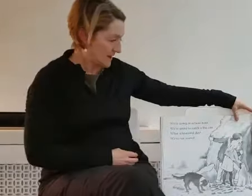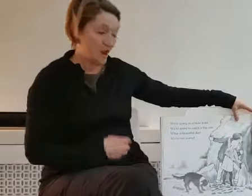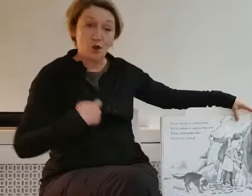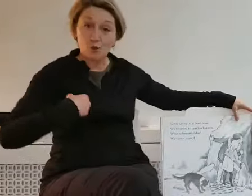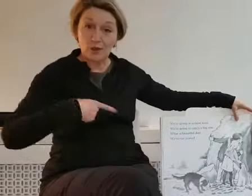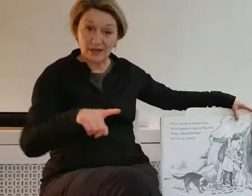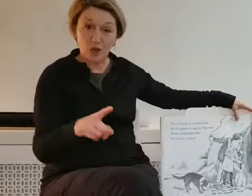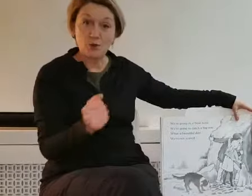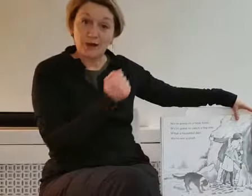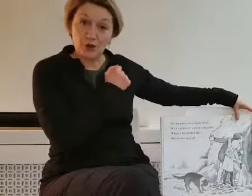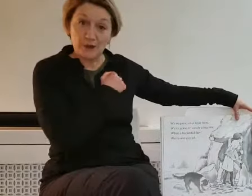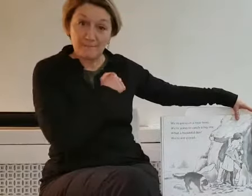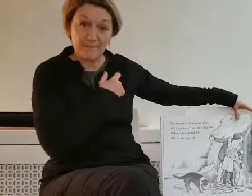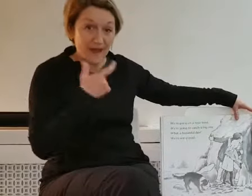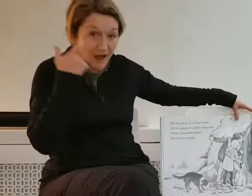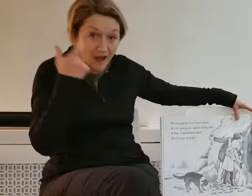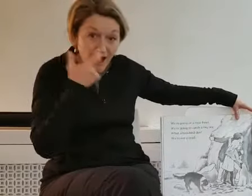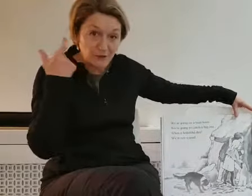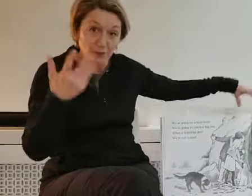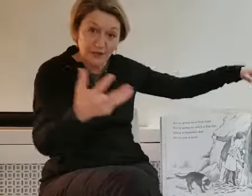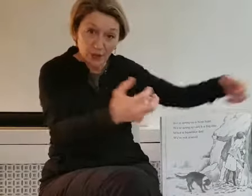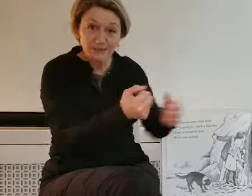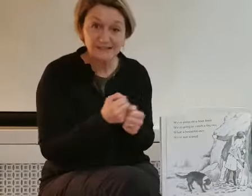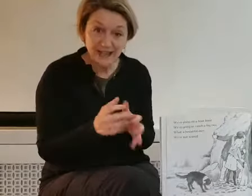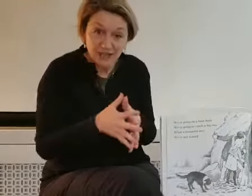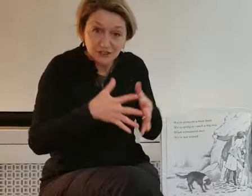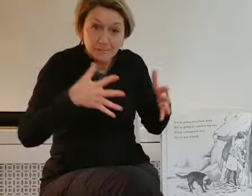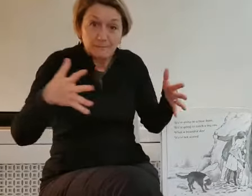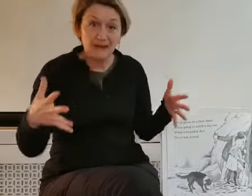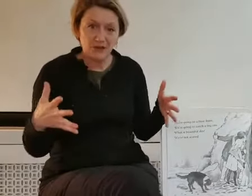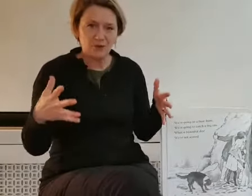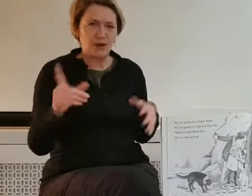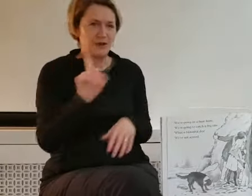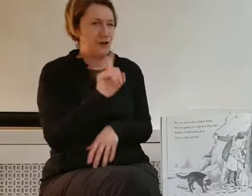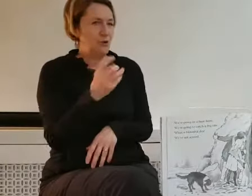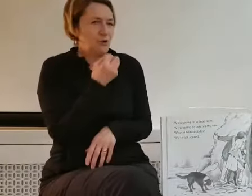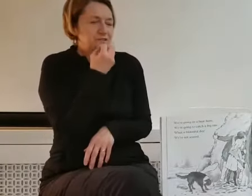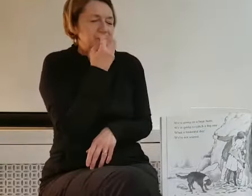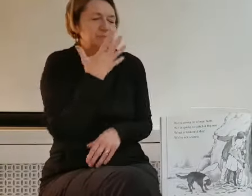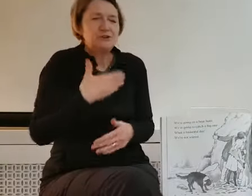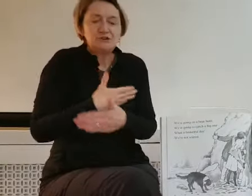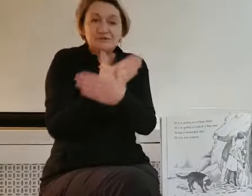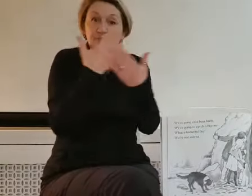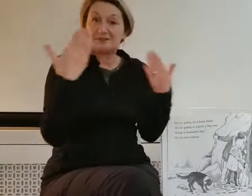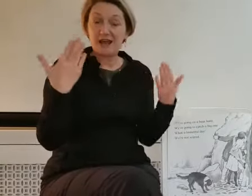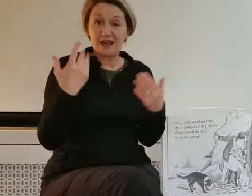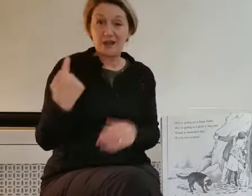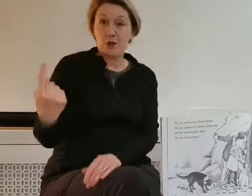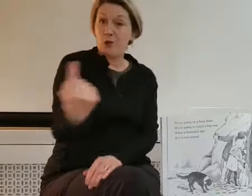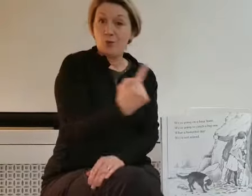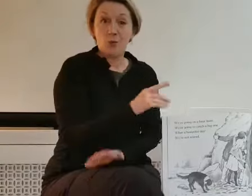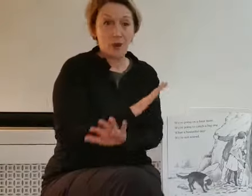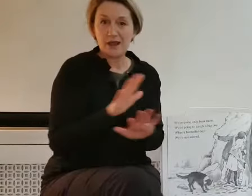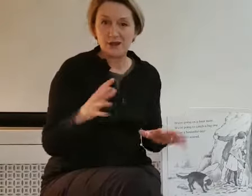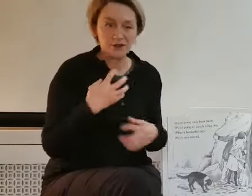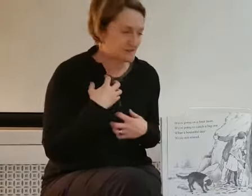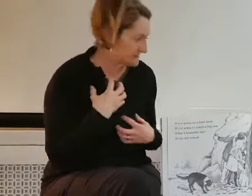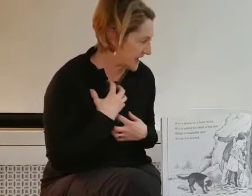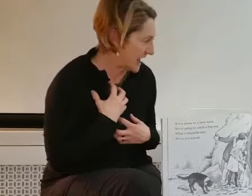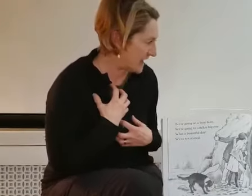We're going on a bear hunt. We're going to catch a big one. What a beautiful day. We're not scared.